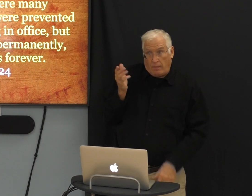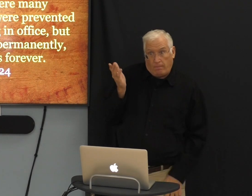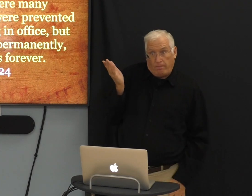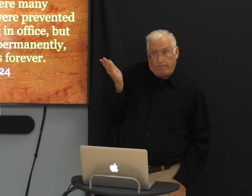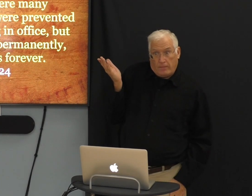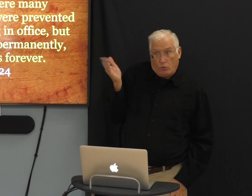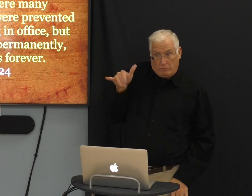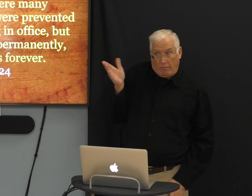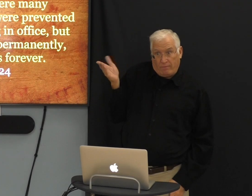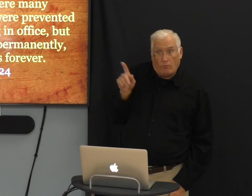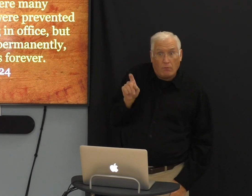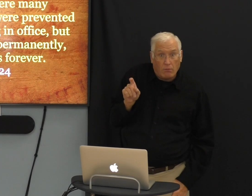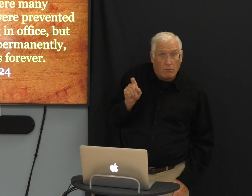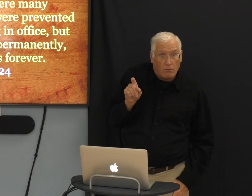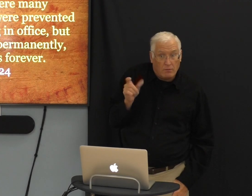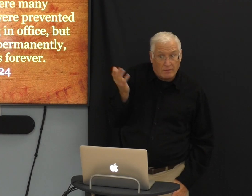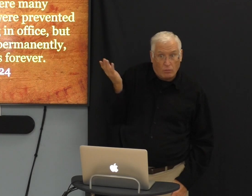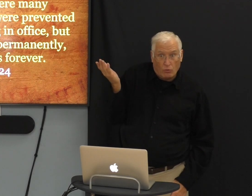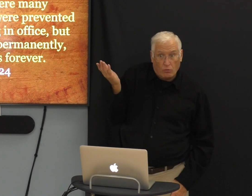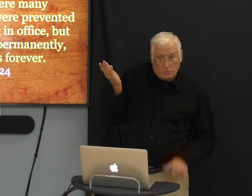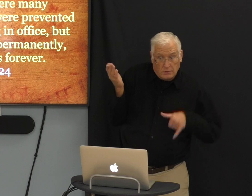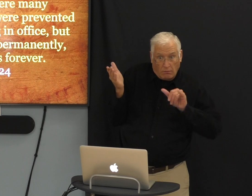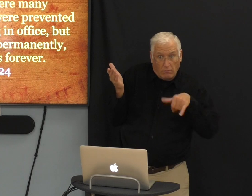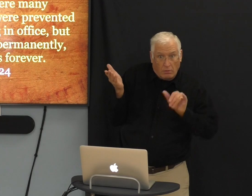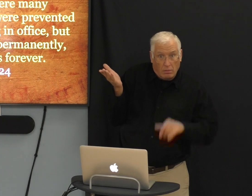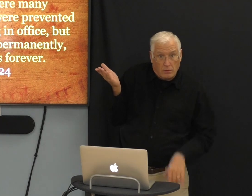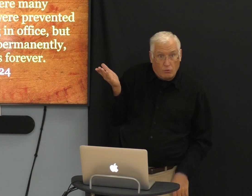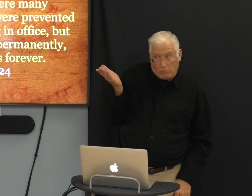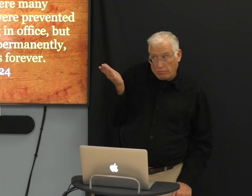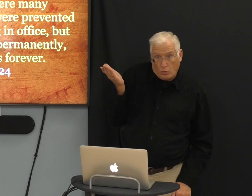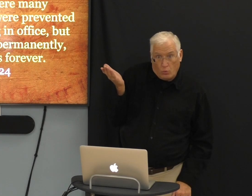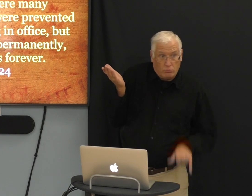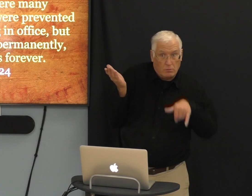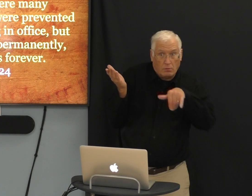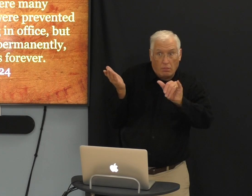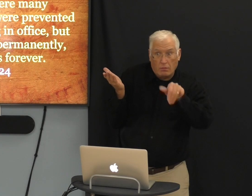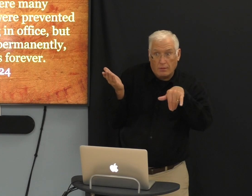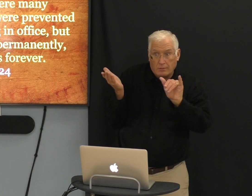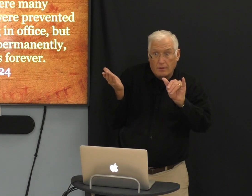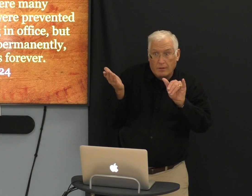Jesus is still our high priest. He is still there.